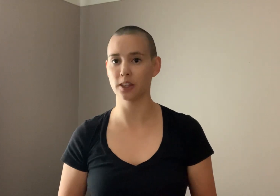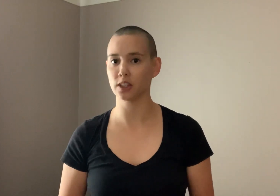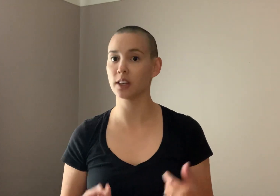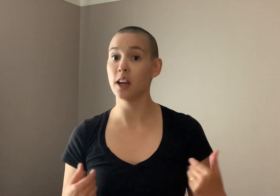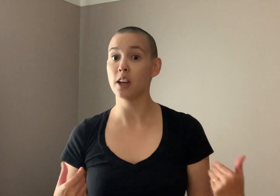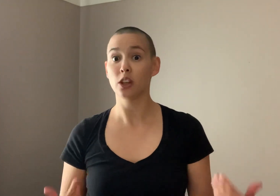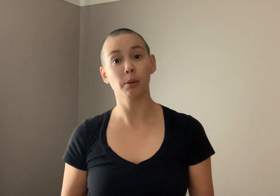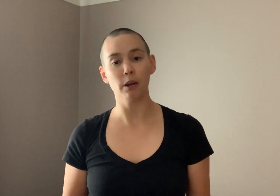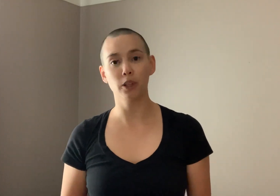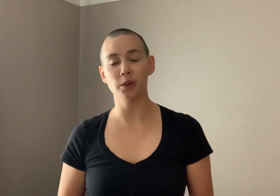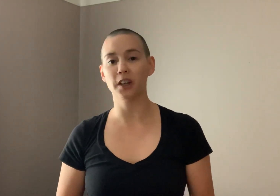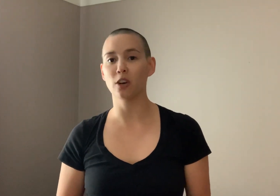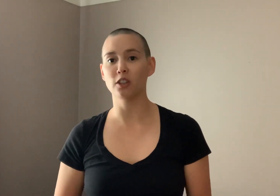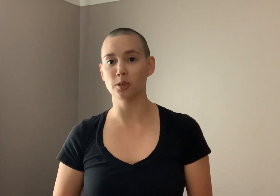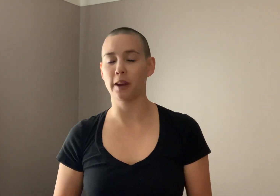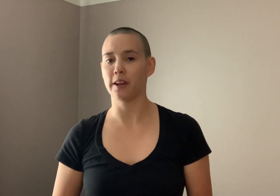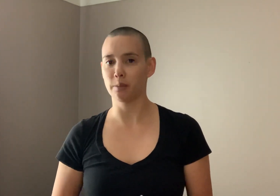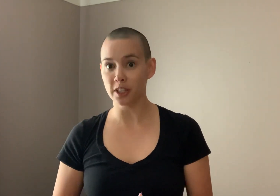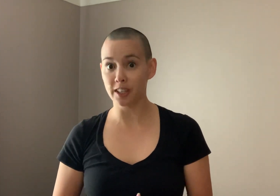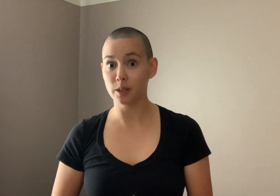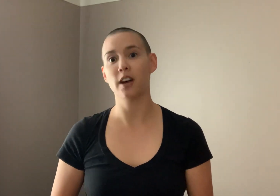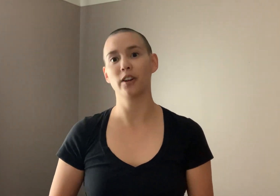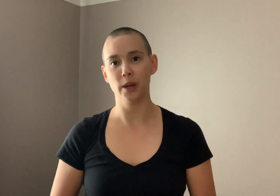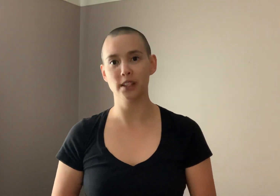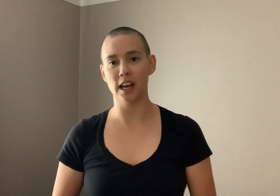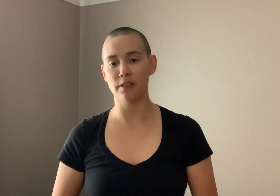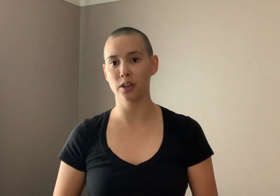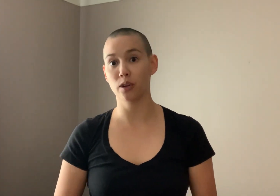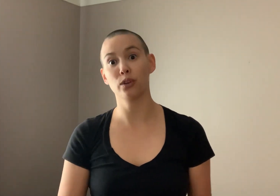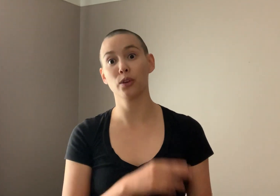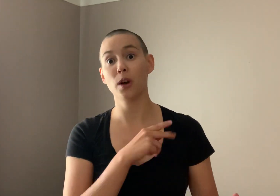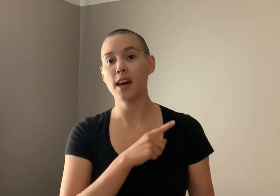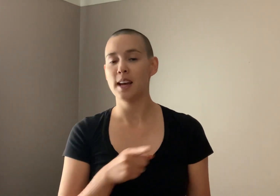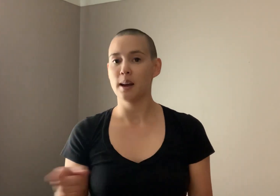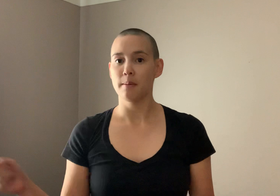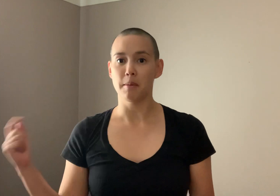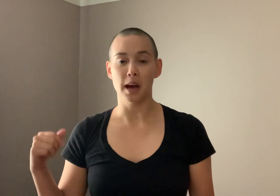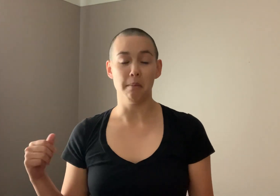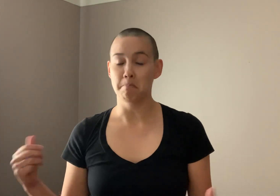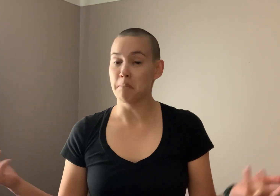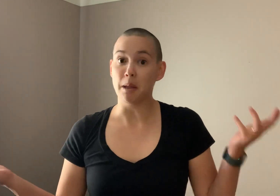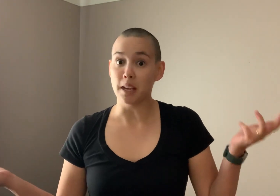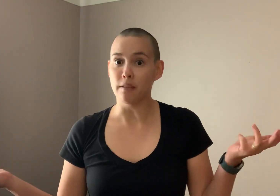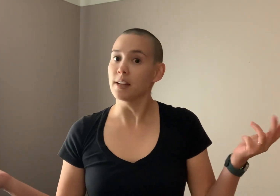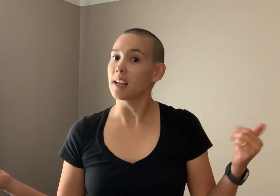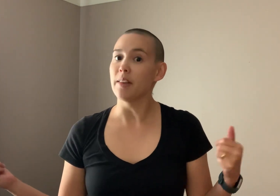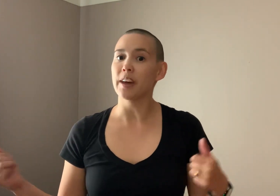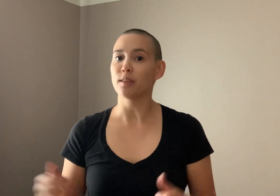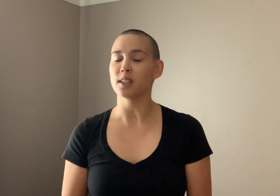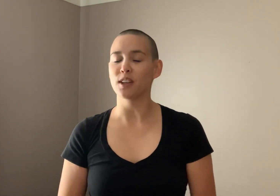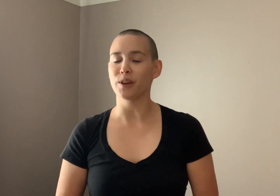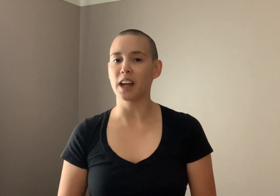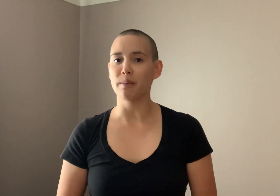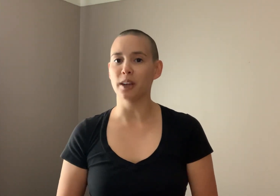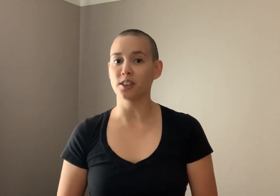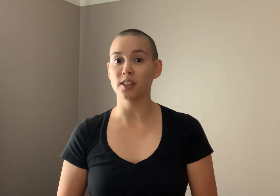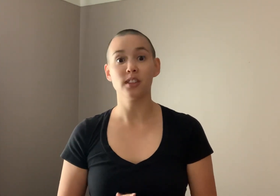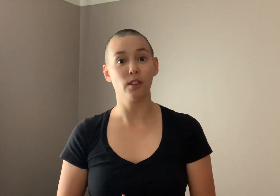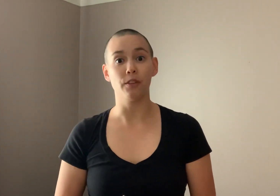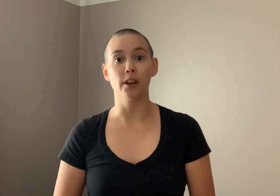you probably don't want to go just by random chance. Otherwise you'll have to go through maybe even ten thousand different combinations to figure